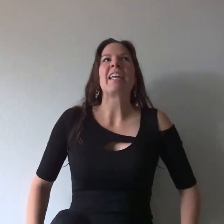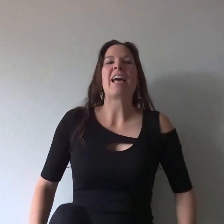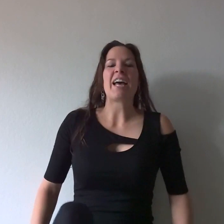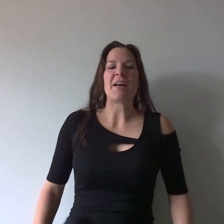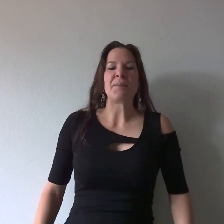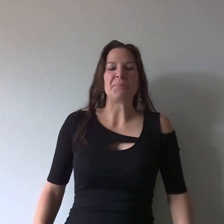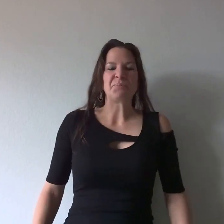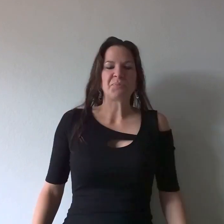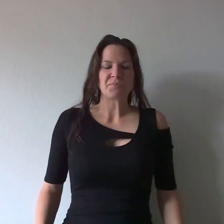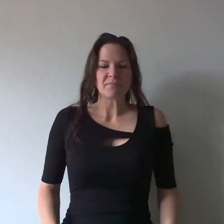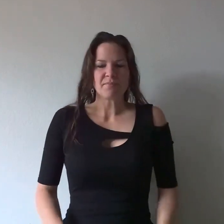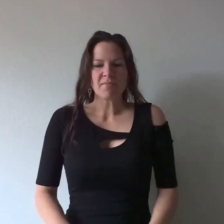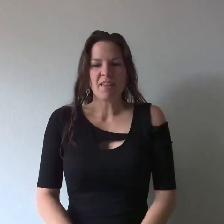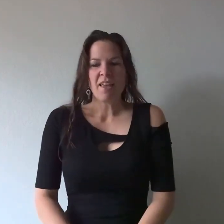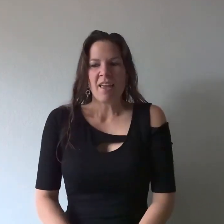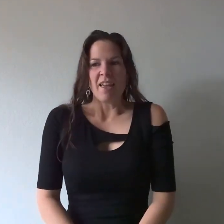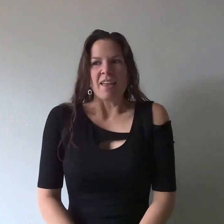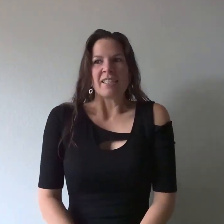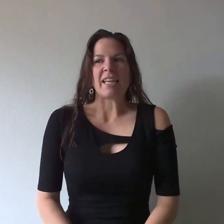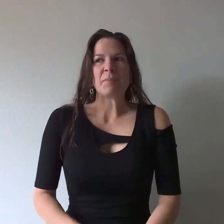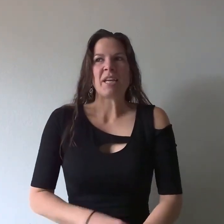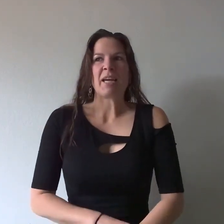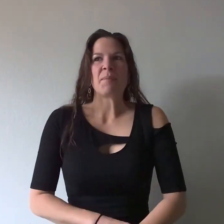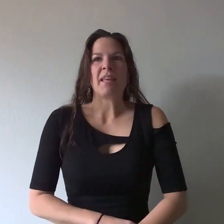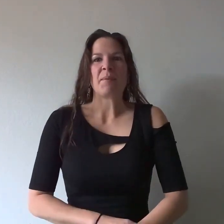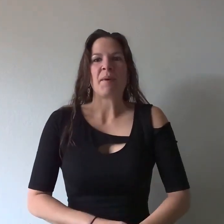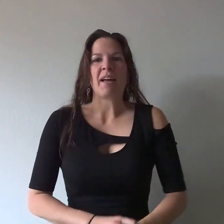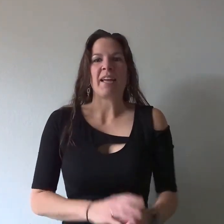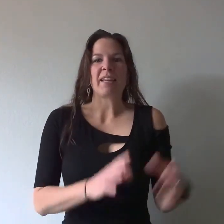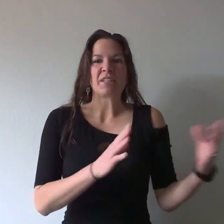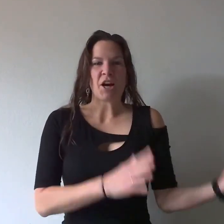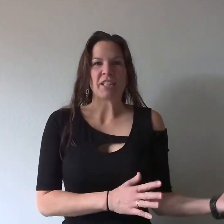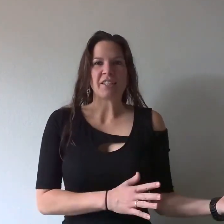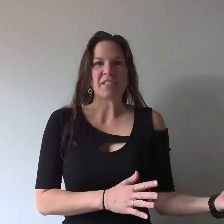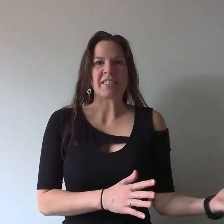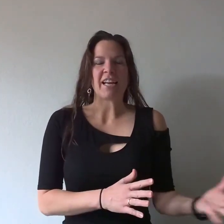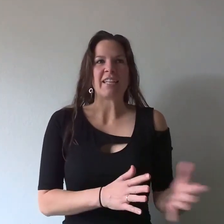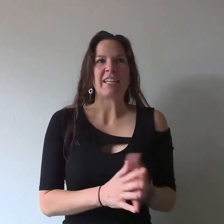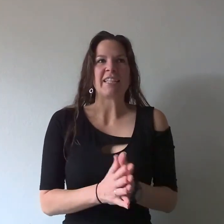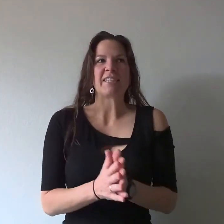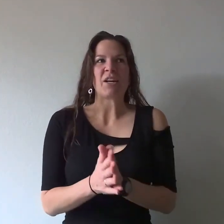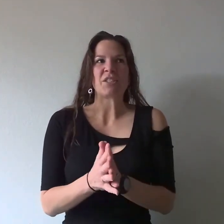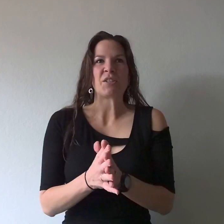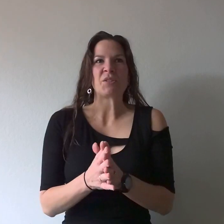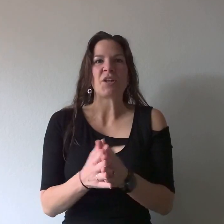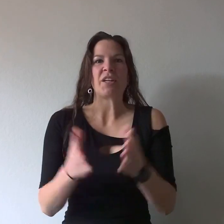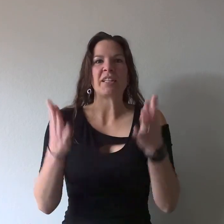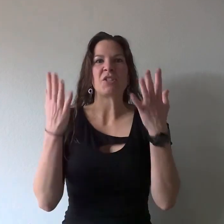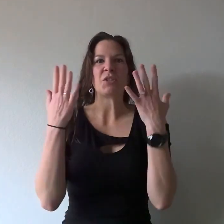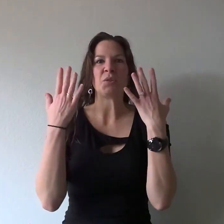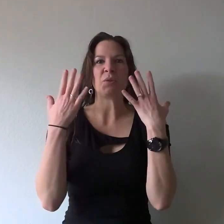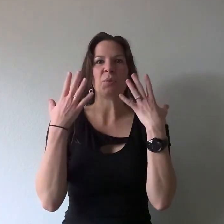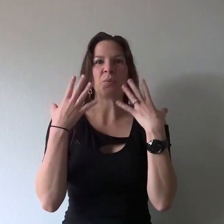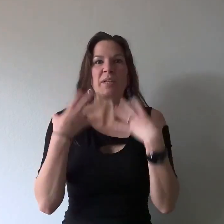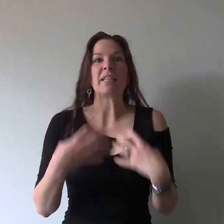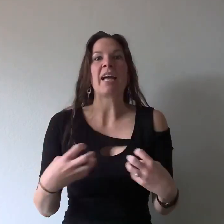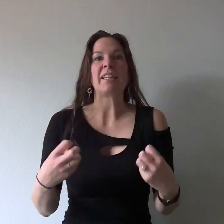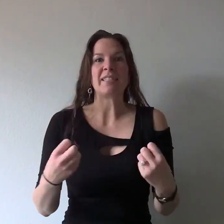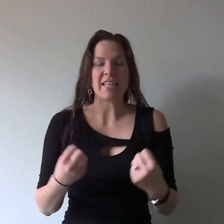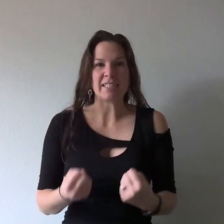same time that my toddler son is also starting to realize his